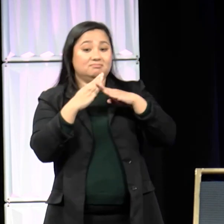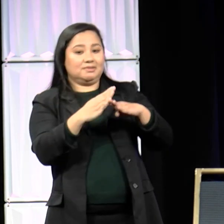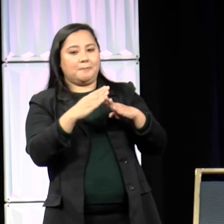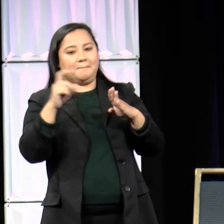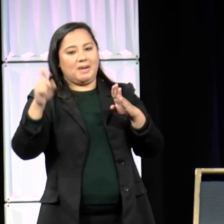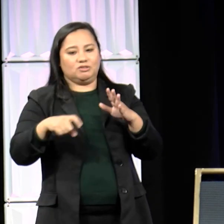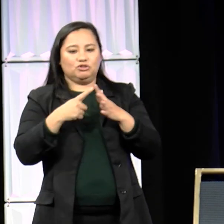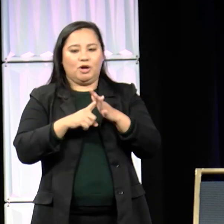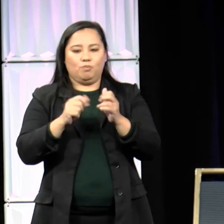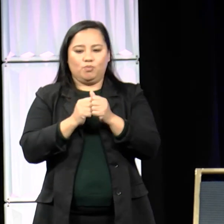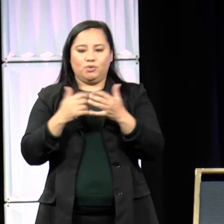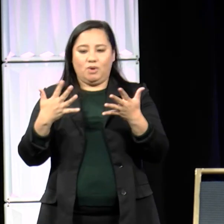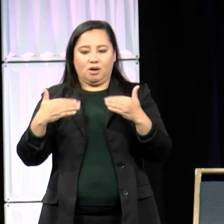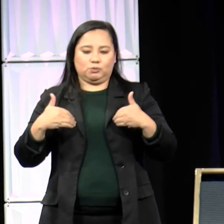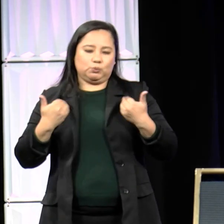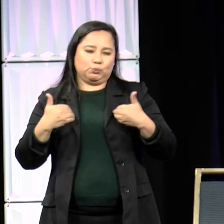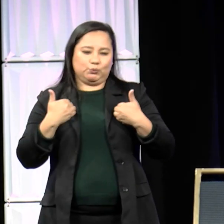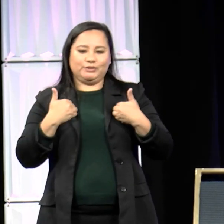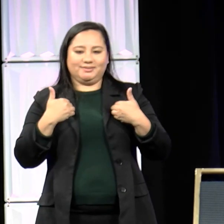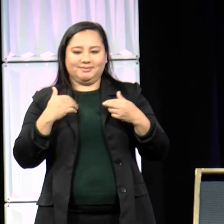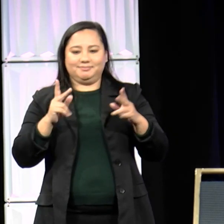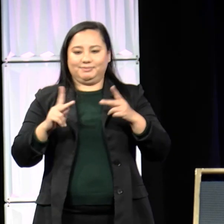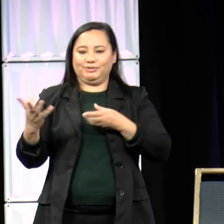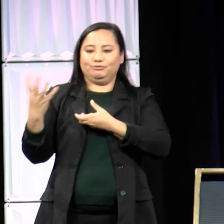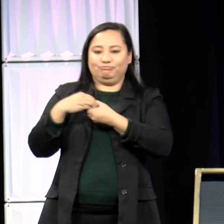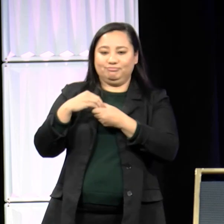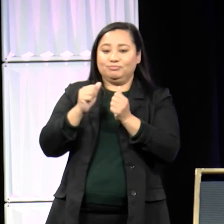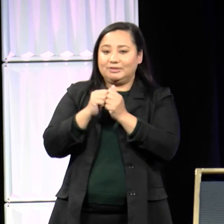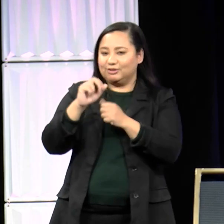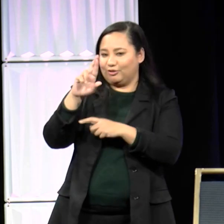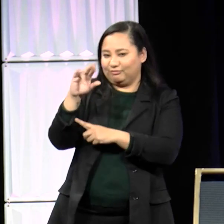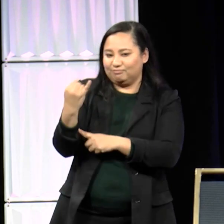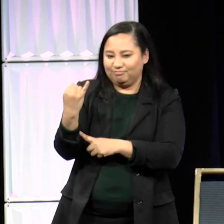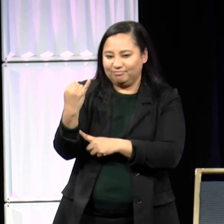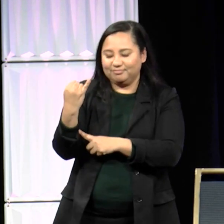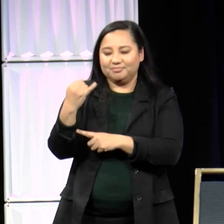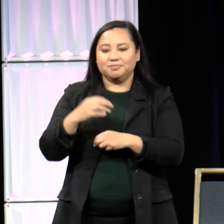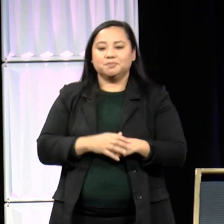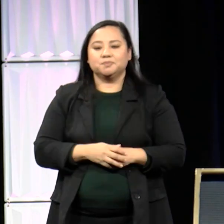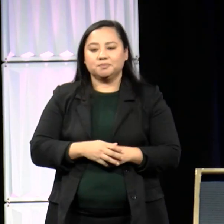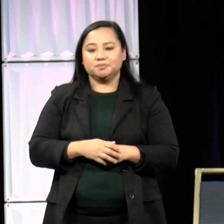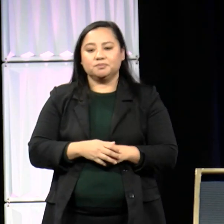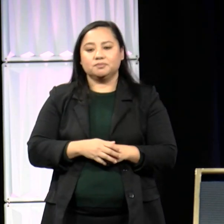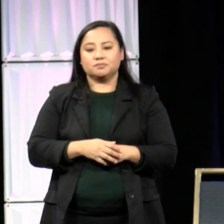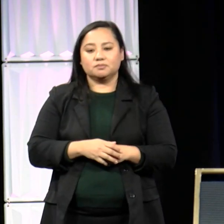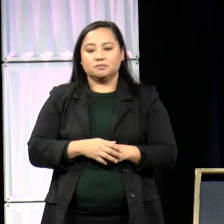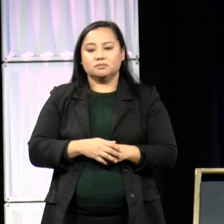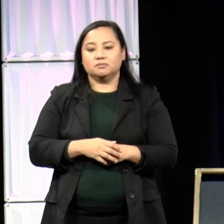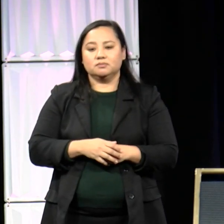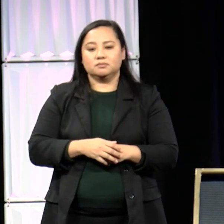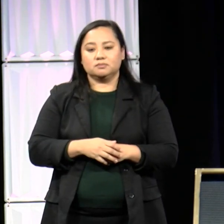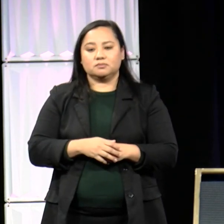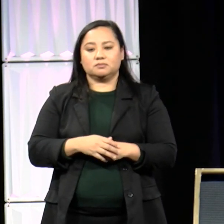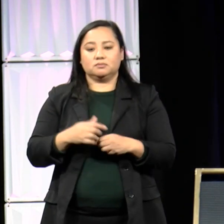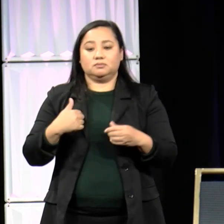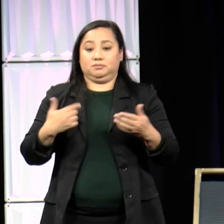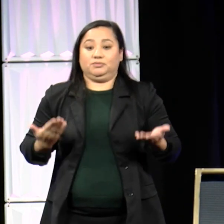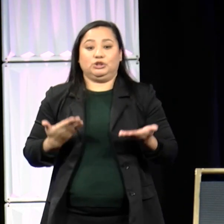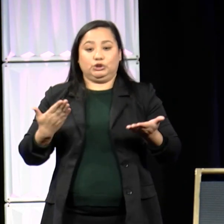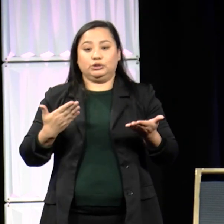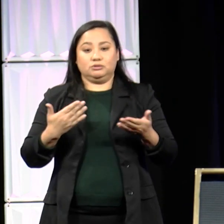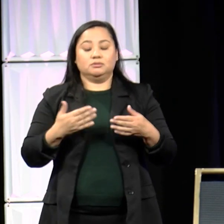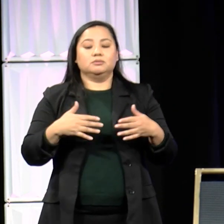and youth reproductive justice. My inner child is the reason I stand before all of you today as a reproductive justice advocate,